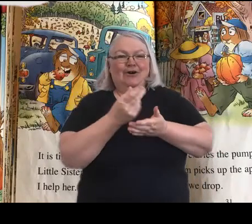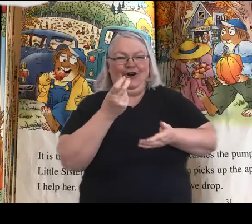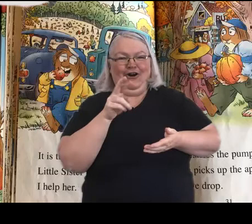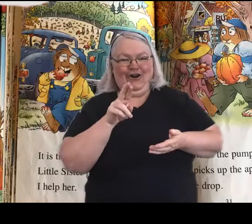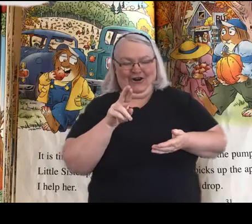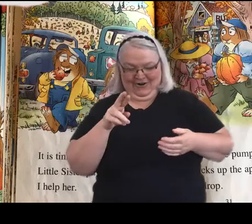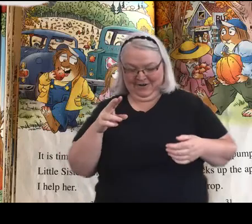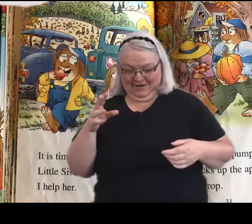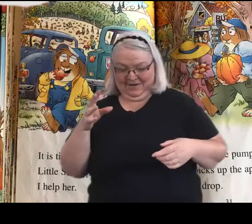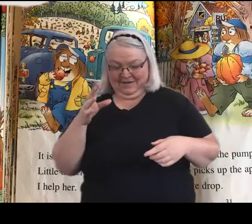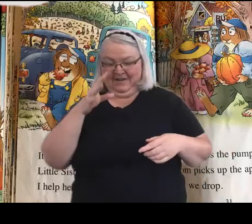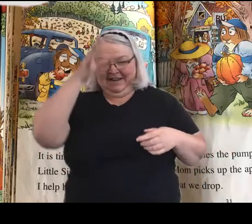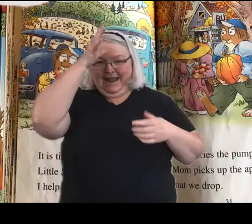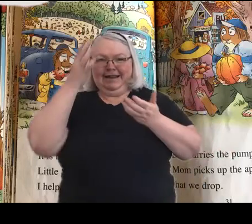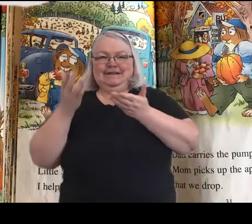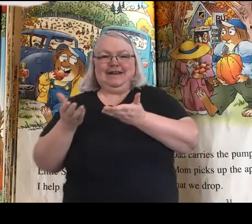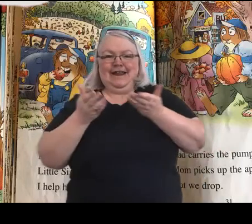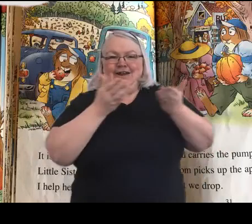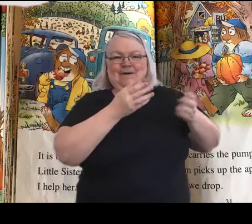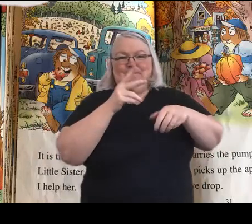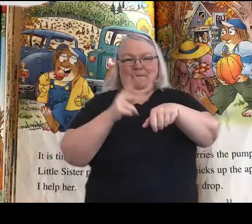Mom picks up the apples that we drop.